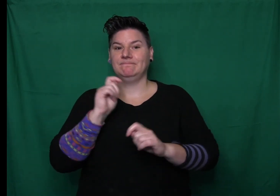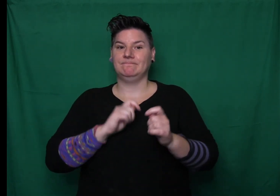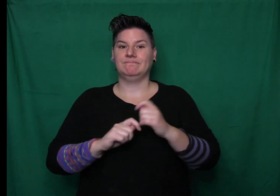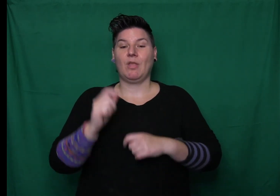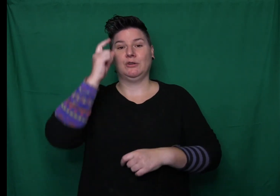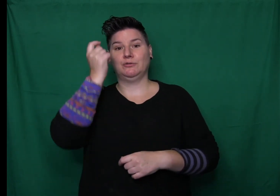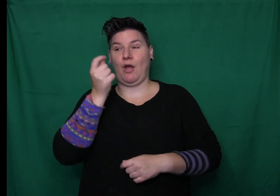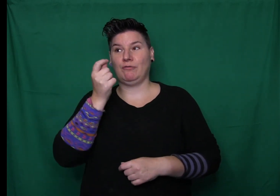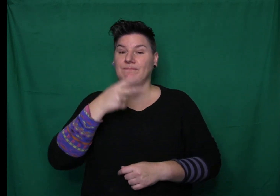The doorbell rang.